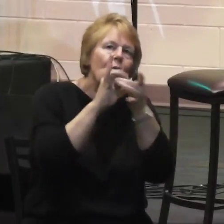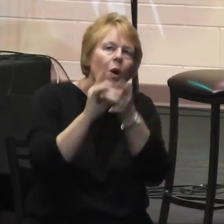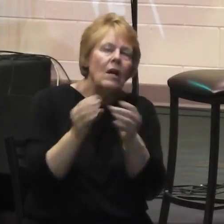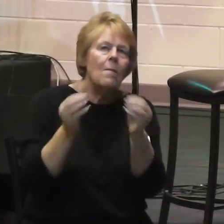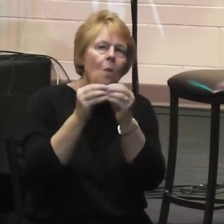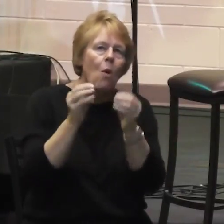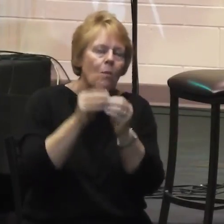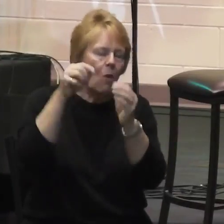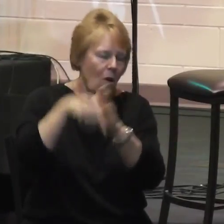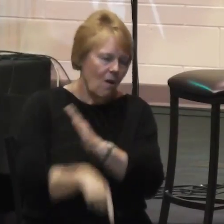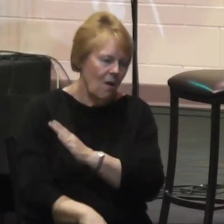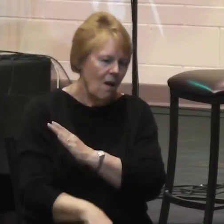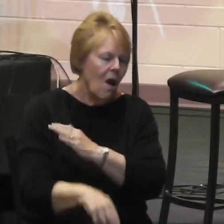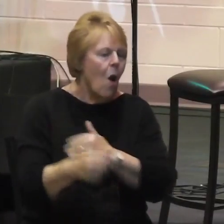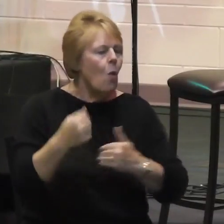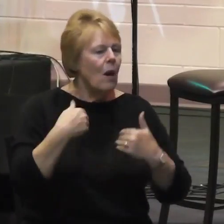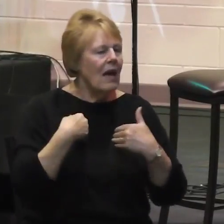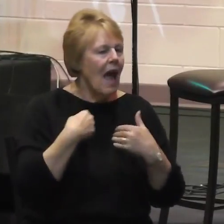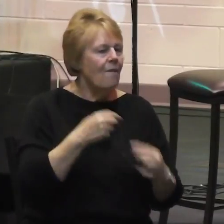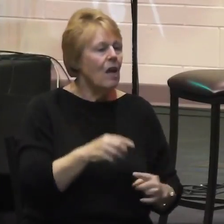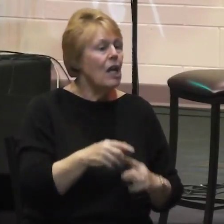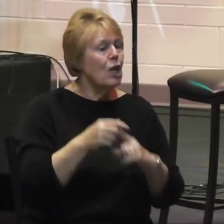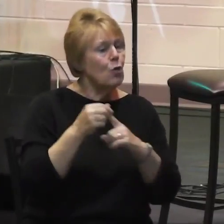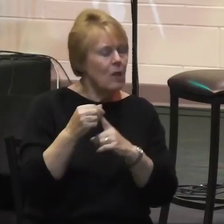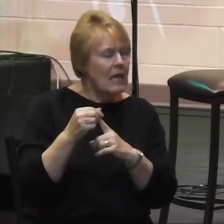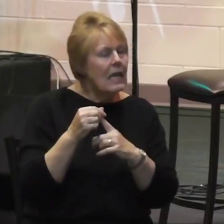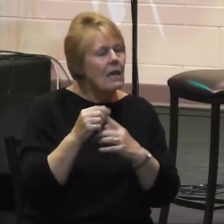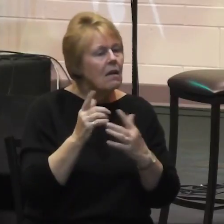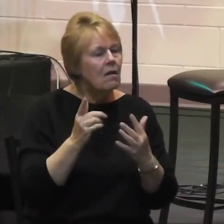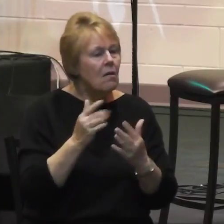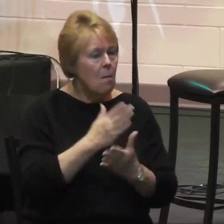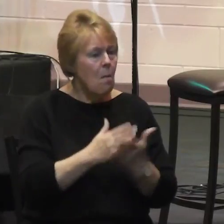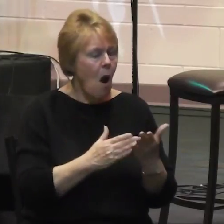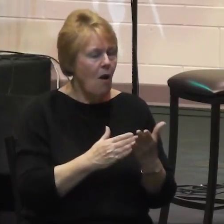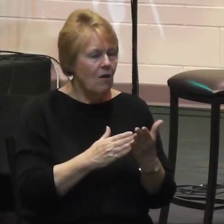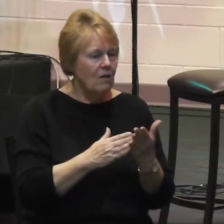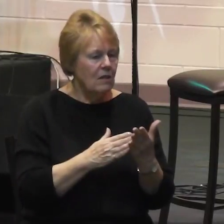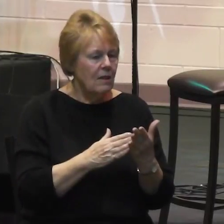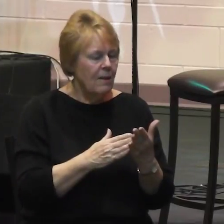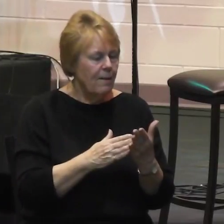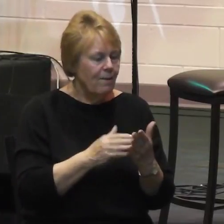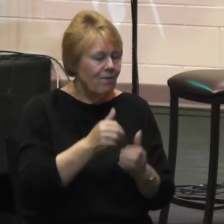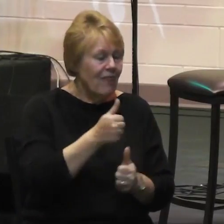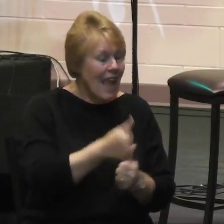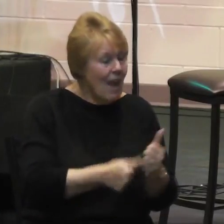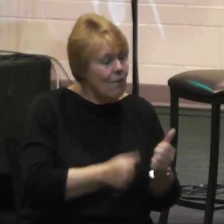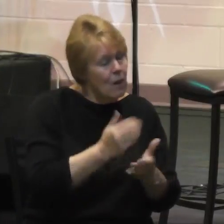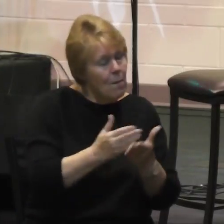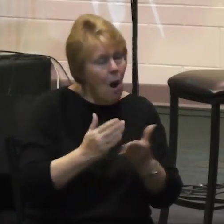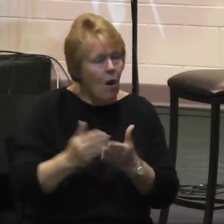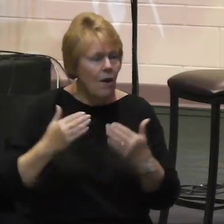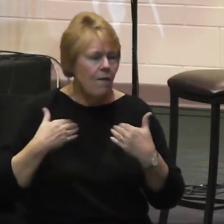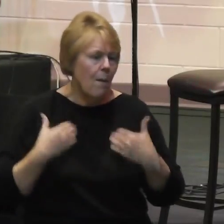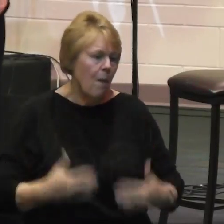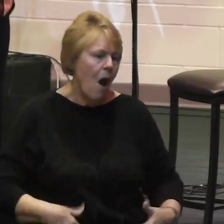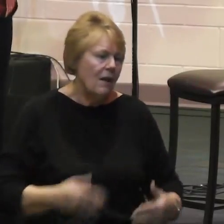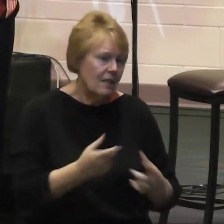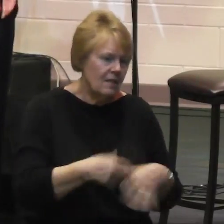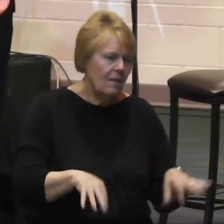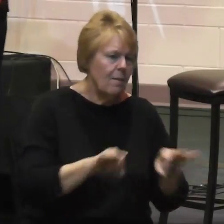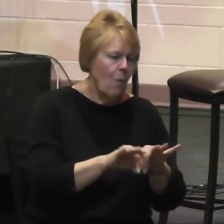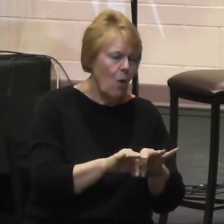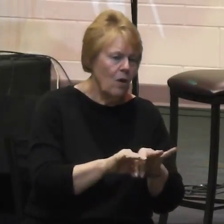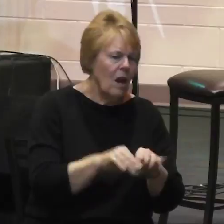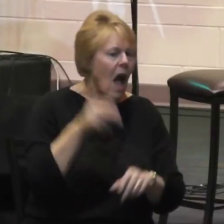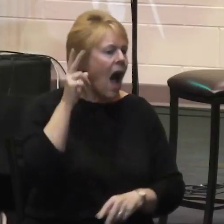offering to the mission, that where every part of the body counts in its uniquenesses. I've heard people say